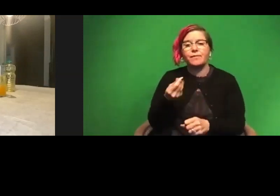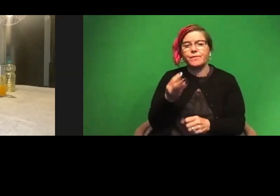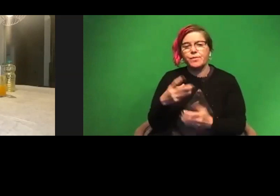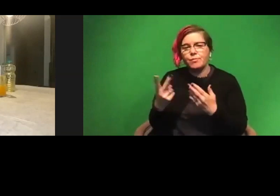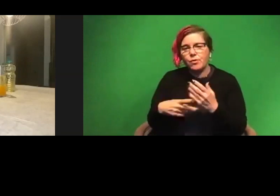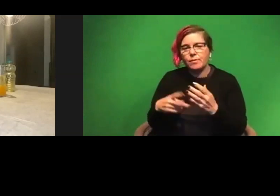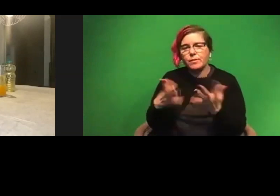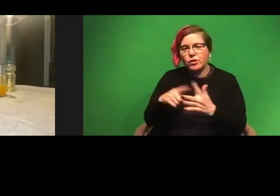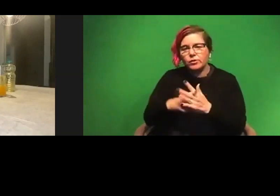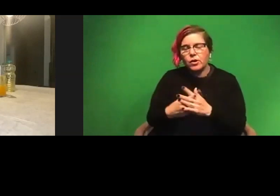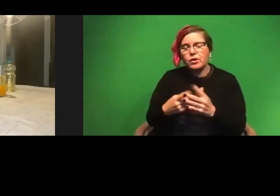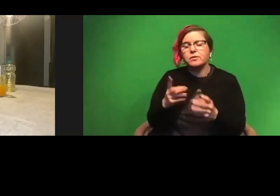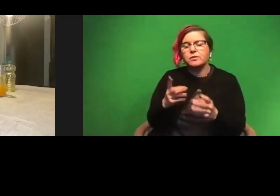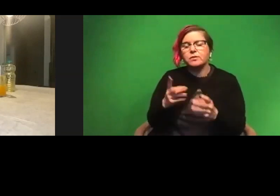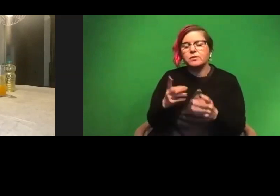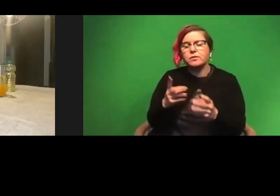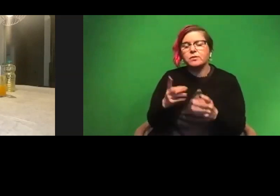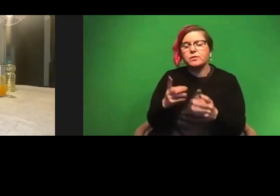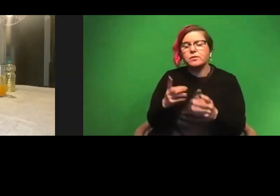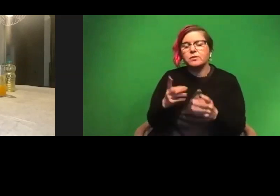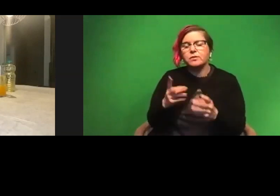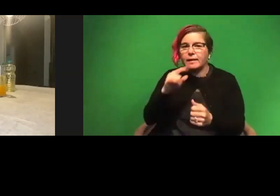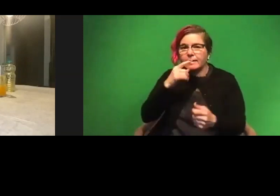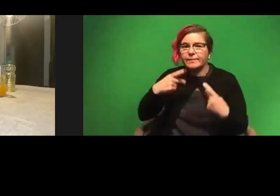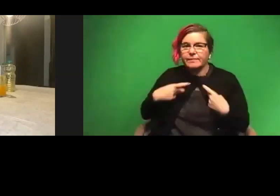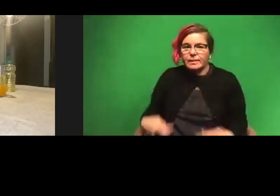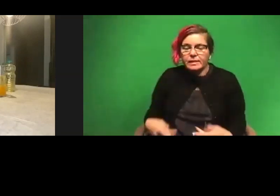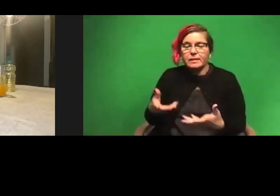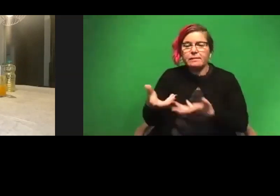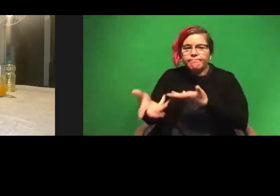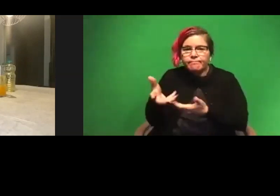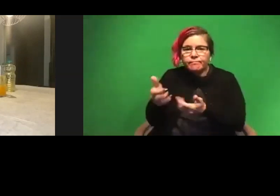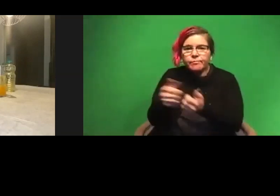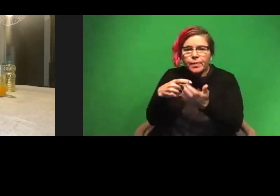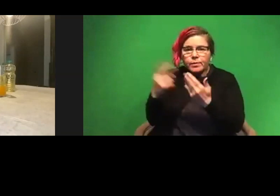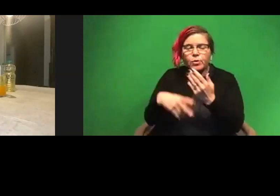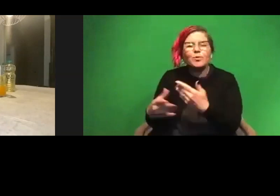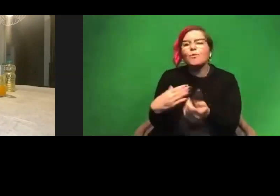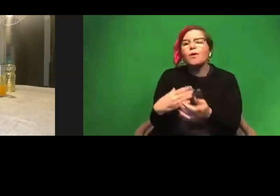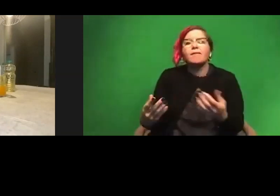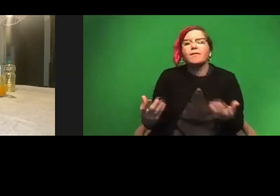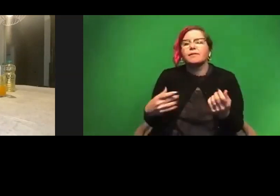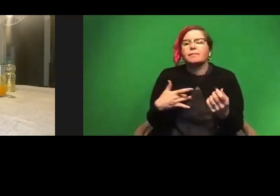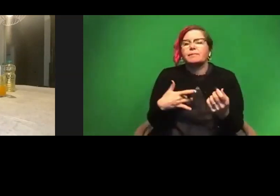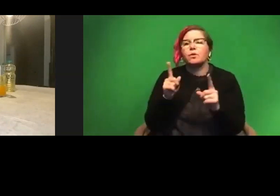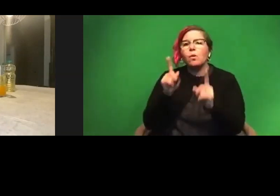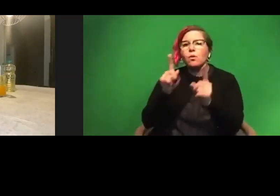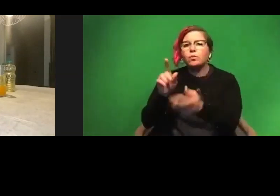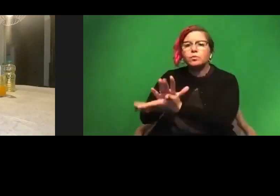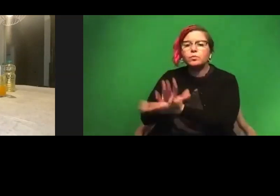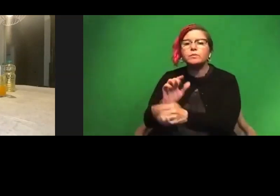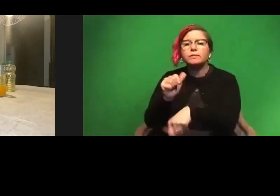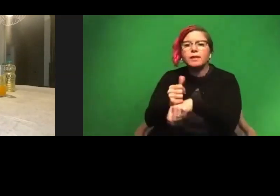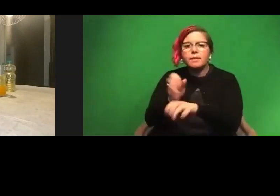actually engaging with the kids physically, you know, through those programs or whatever else I do. When I go to schools, I set up experiments in the front of my